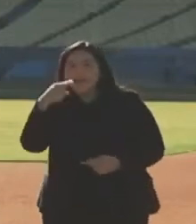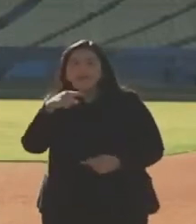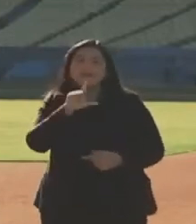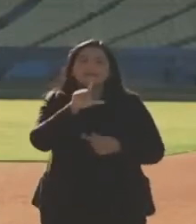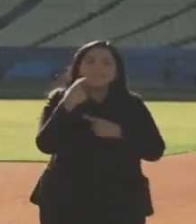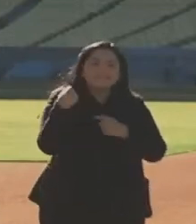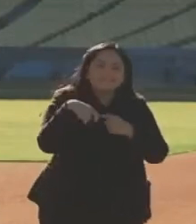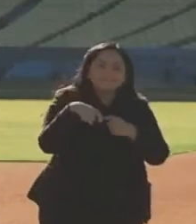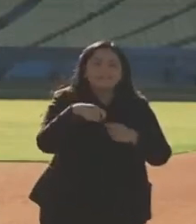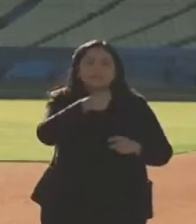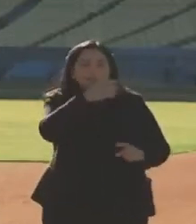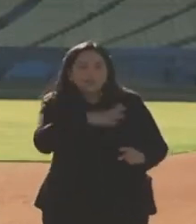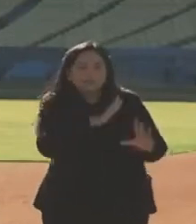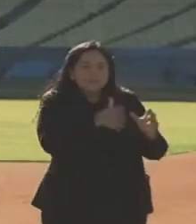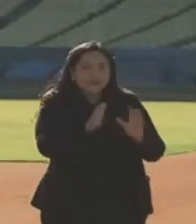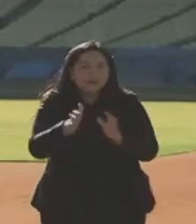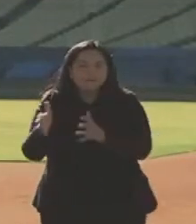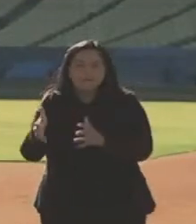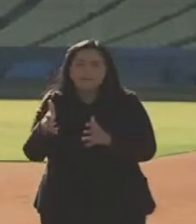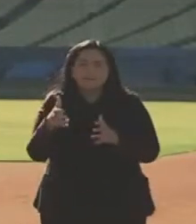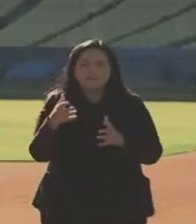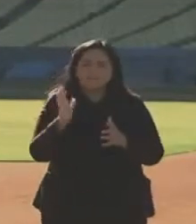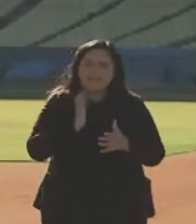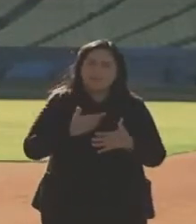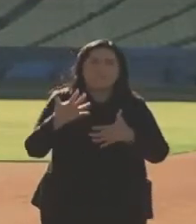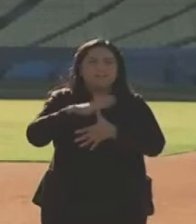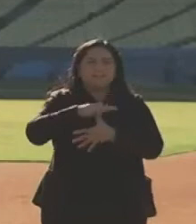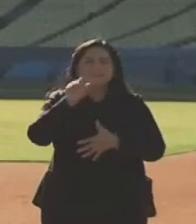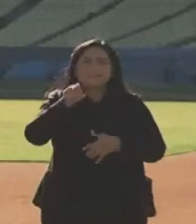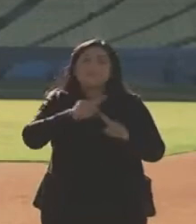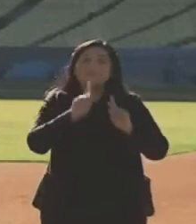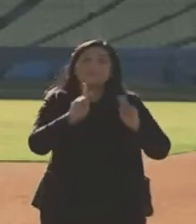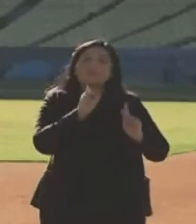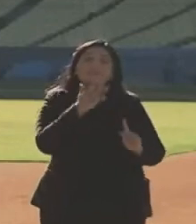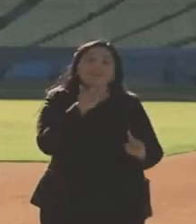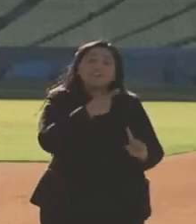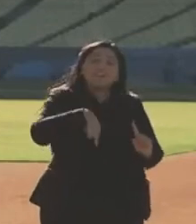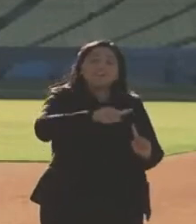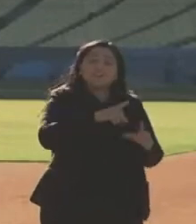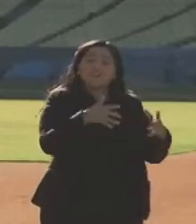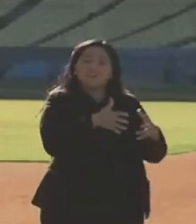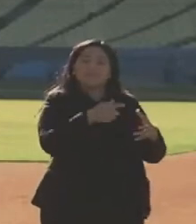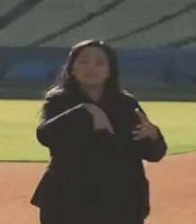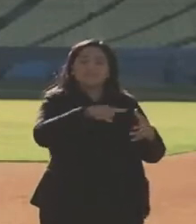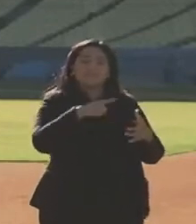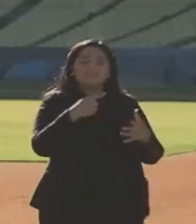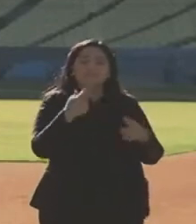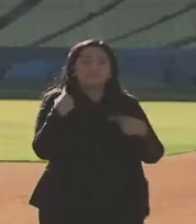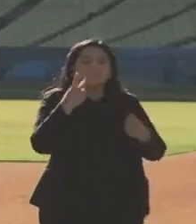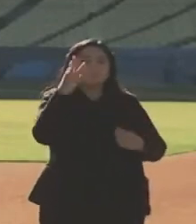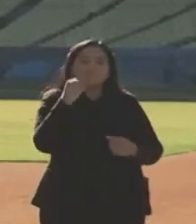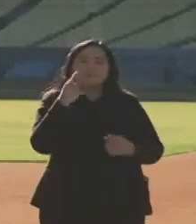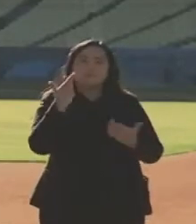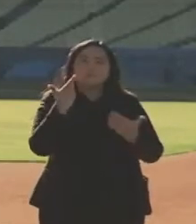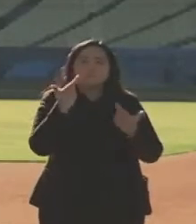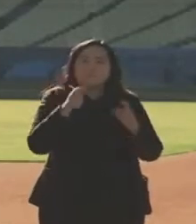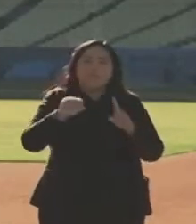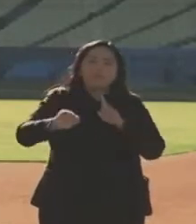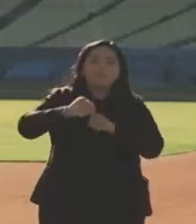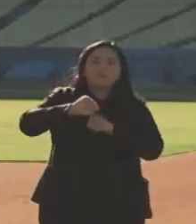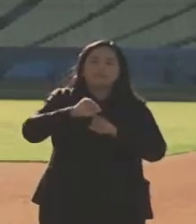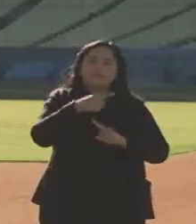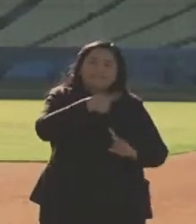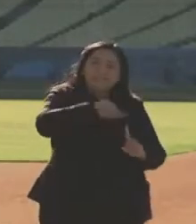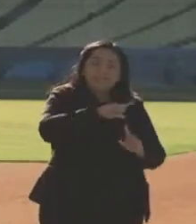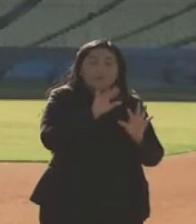Caucus, but especially for those people of color, as has been stated, who are being impacted the most. They are our frontline workers. They are